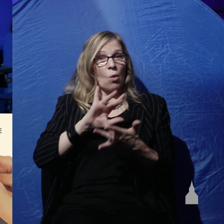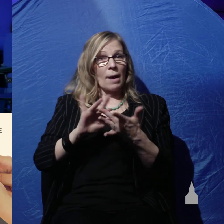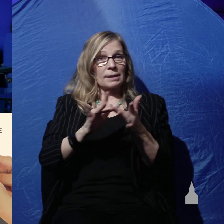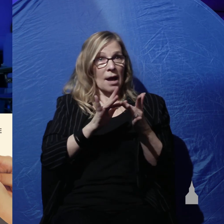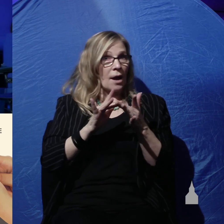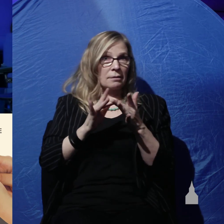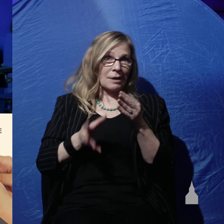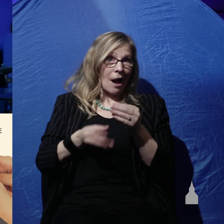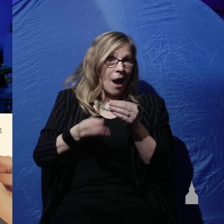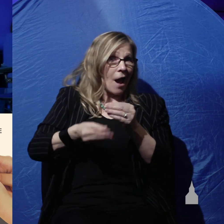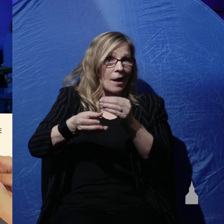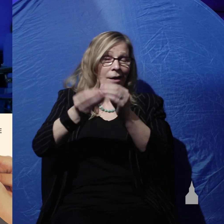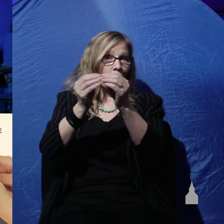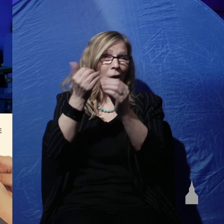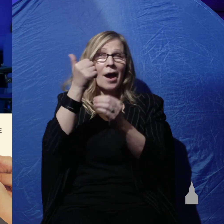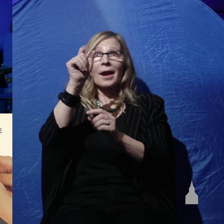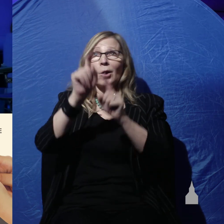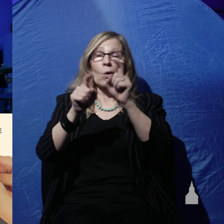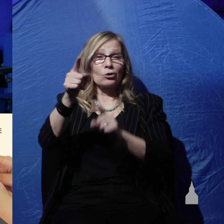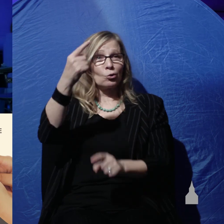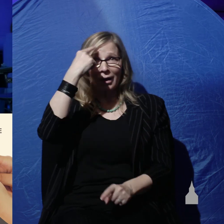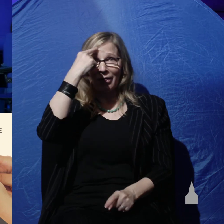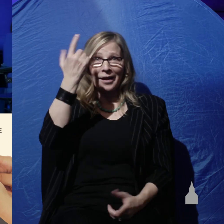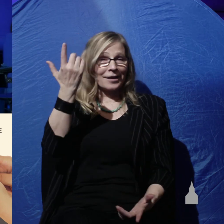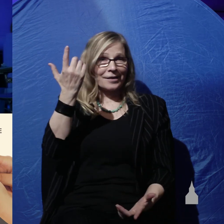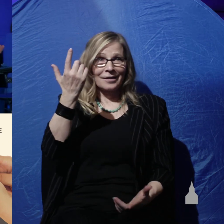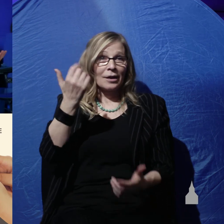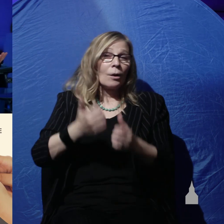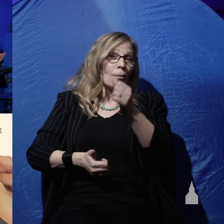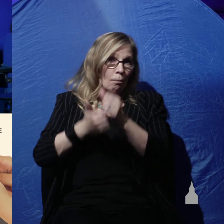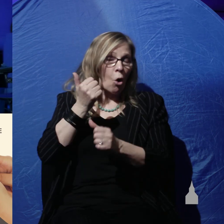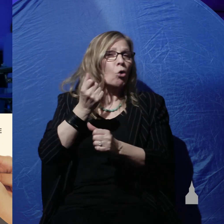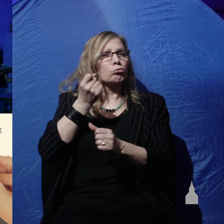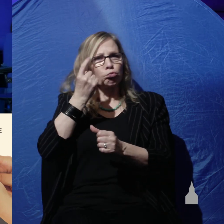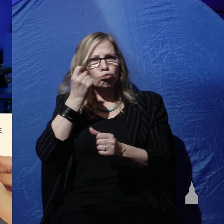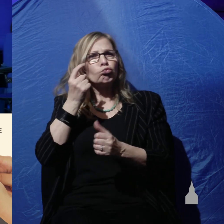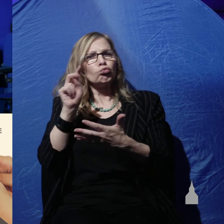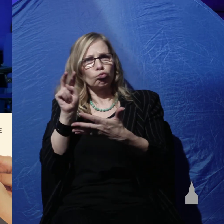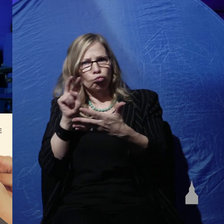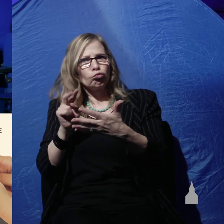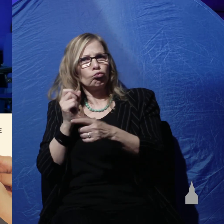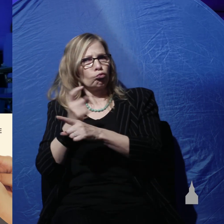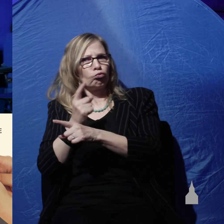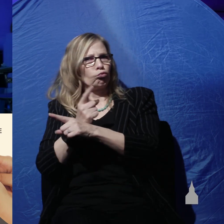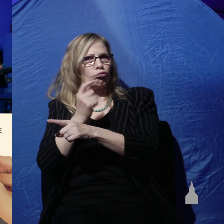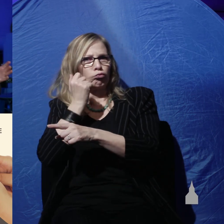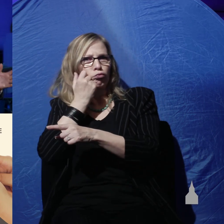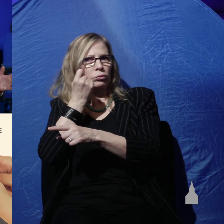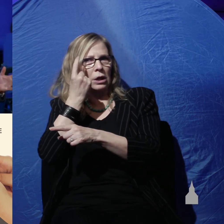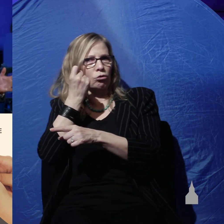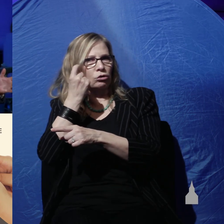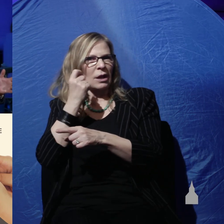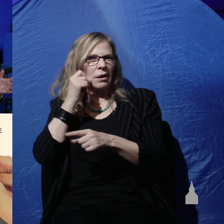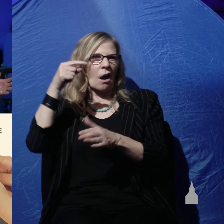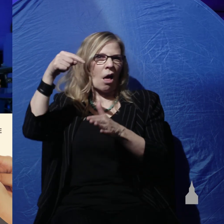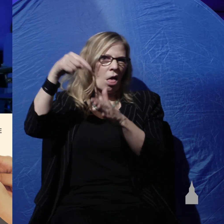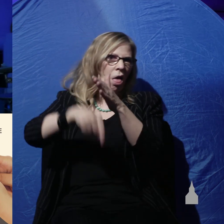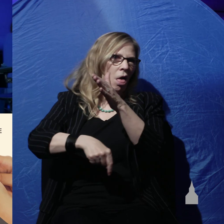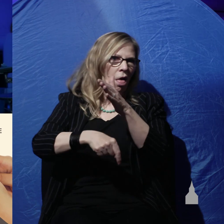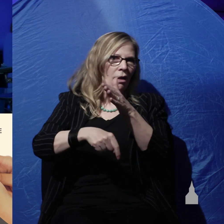time just about any question you could think of most of them understandable to lay people and students we've got a lot of stuff for the really little kids we have